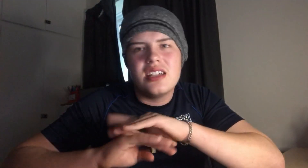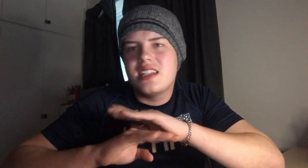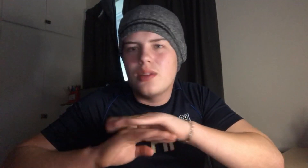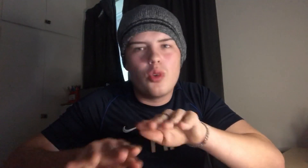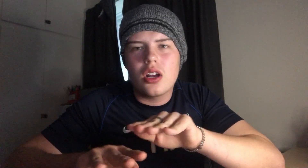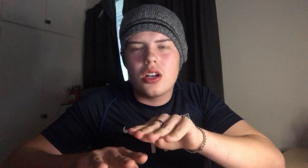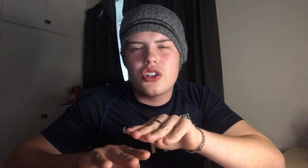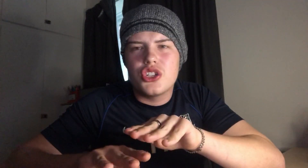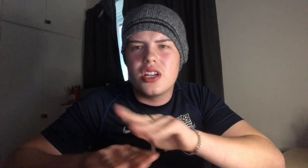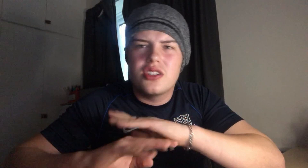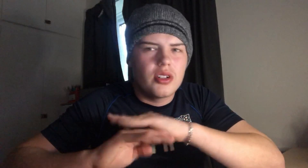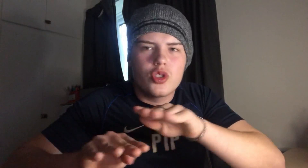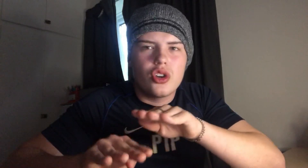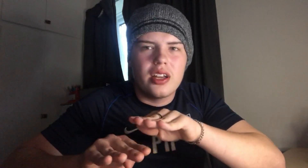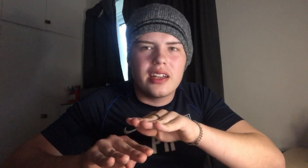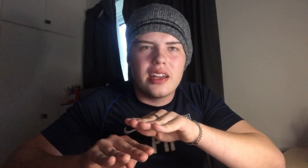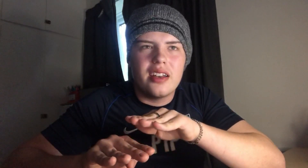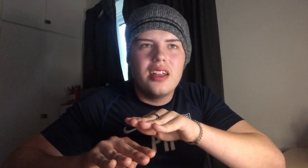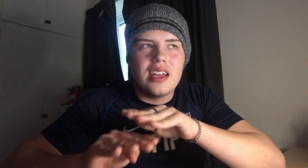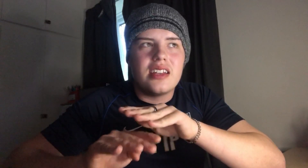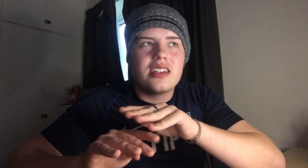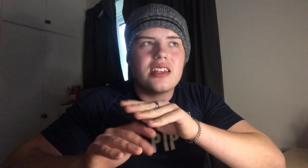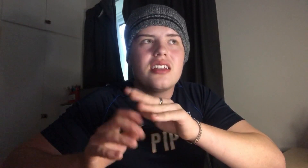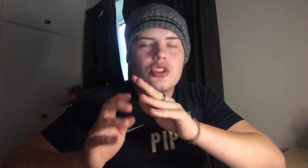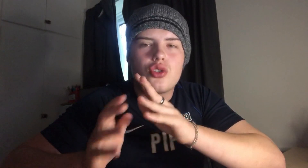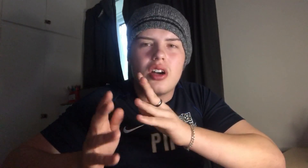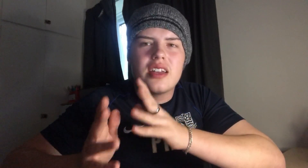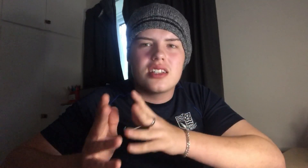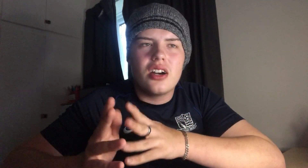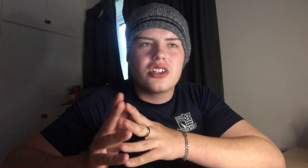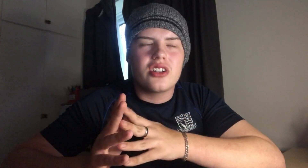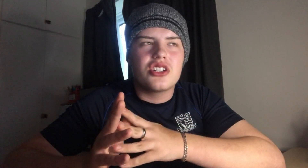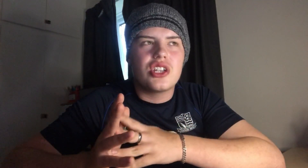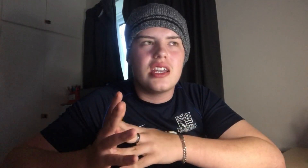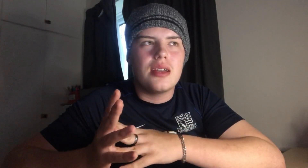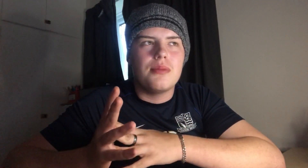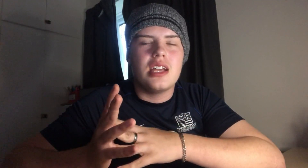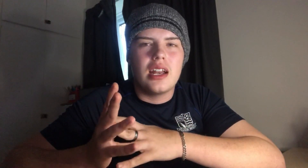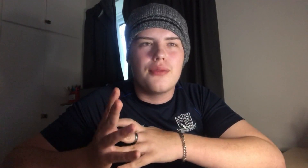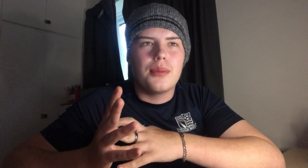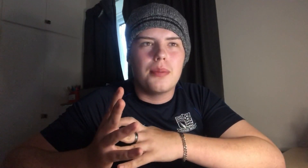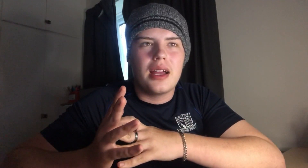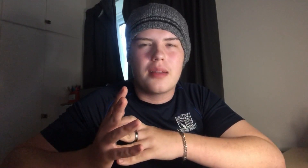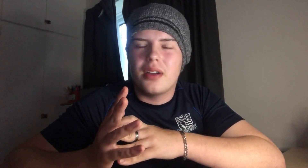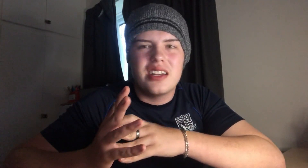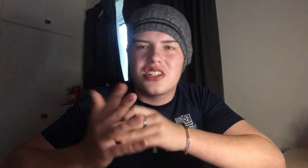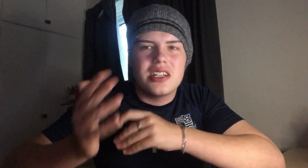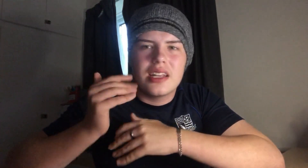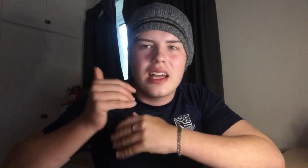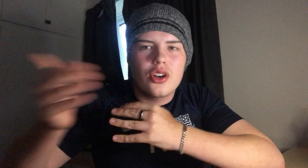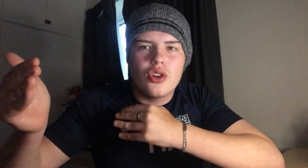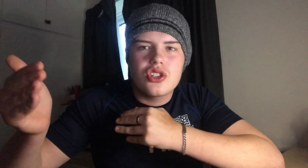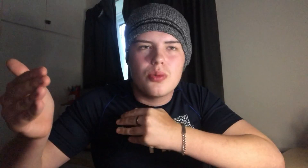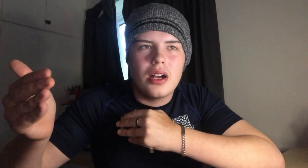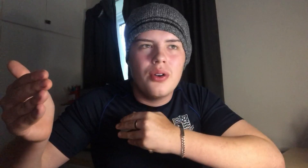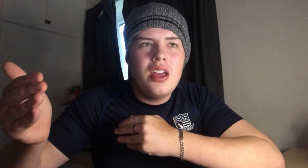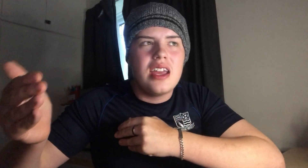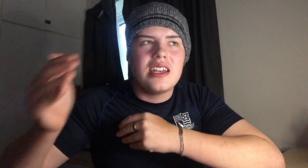say, didn't work last year. Don't try it again. He did try his hardest. I could see him yelling from the back, but he just didn't get across well. He